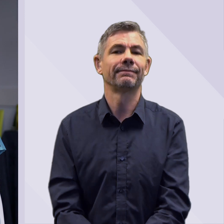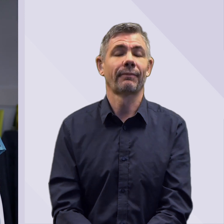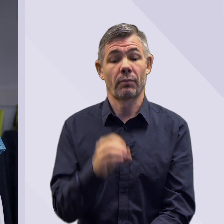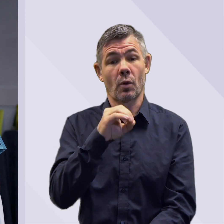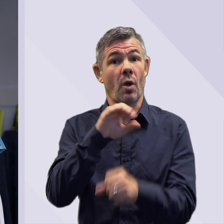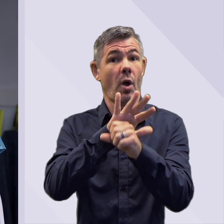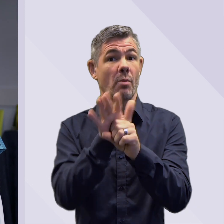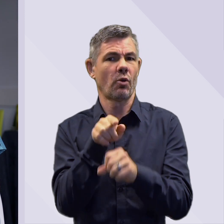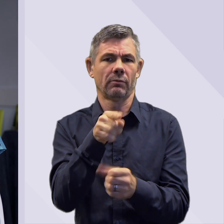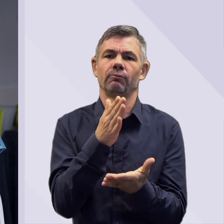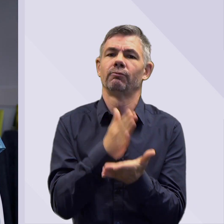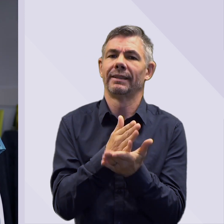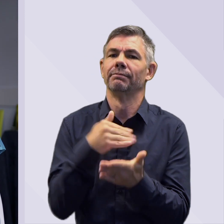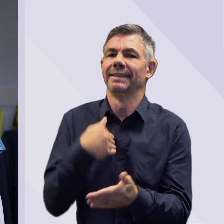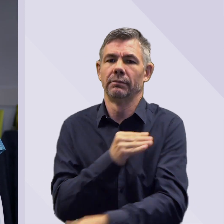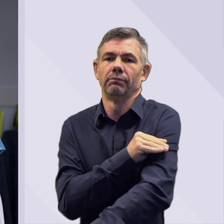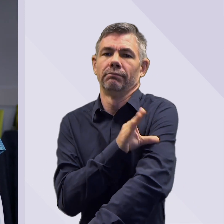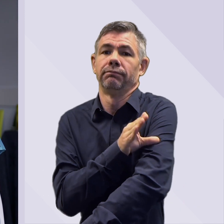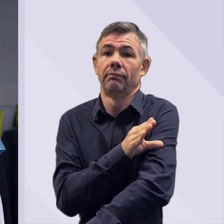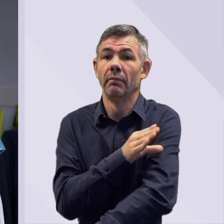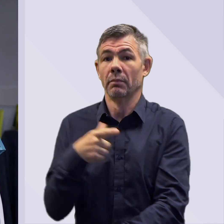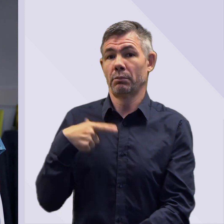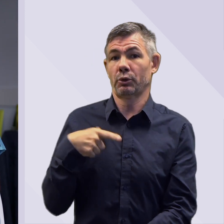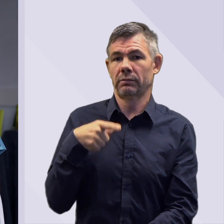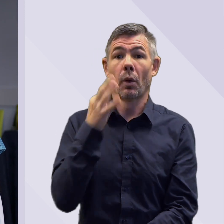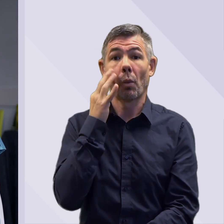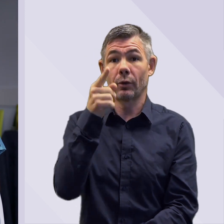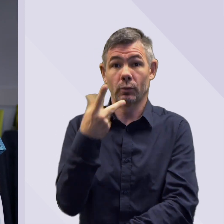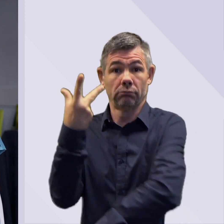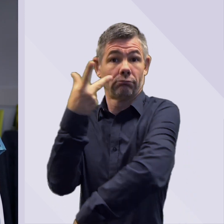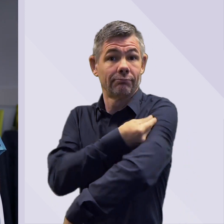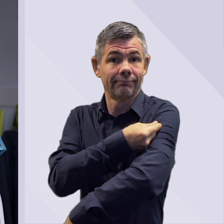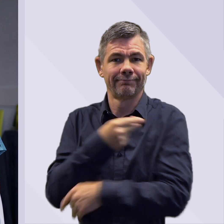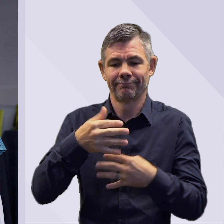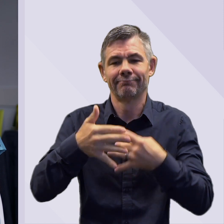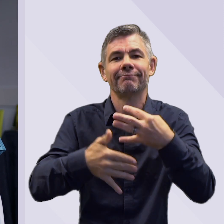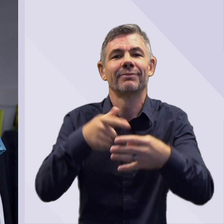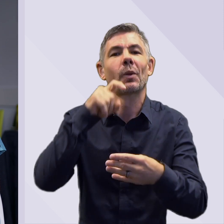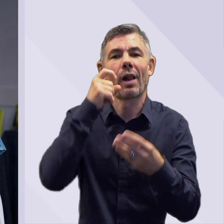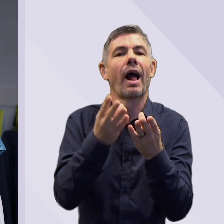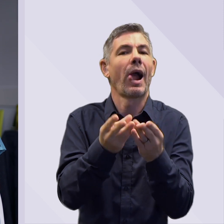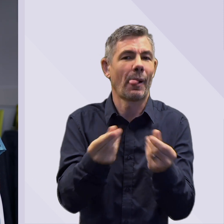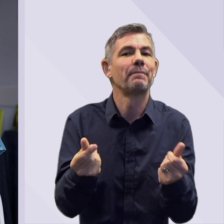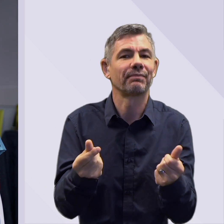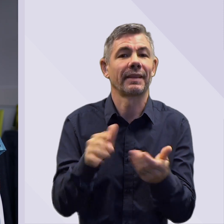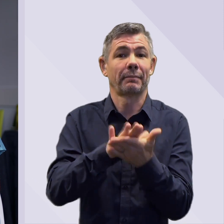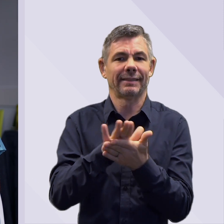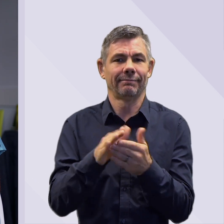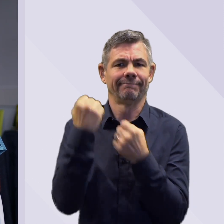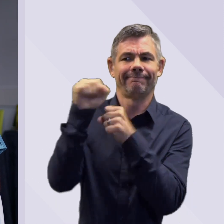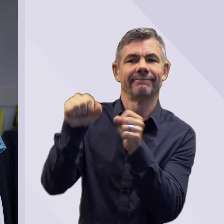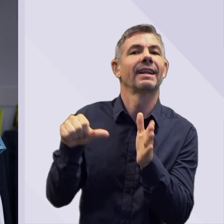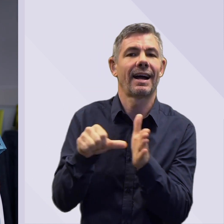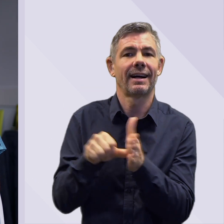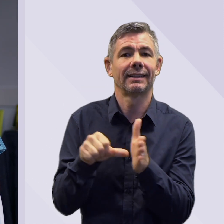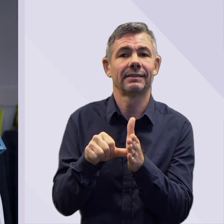booster. For Omicron the booster is really important because over time our immunity does wane